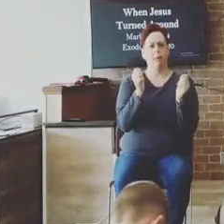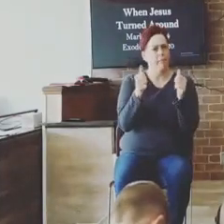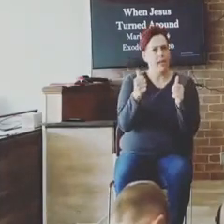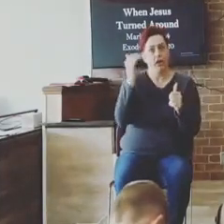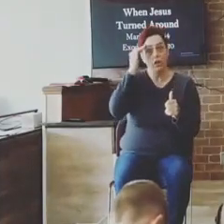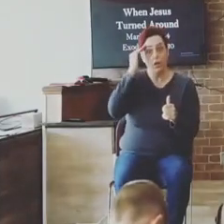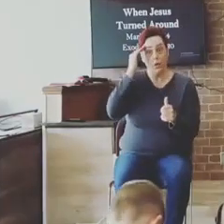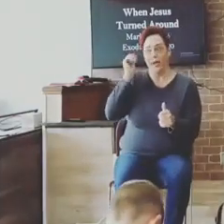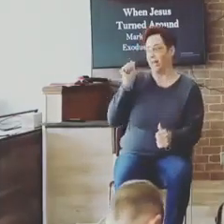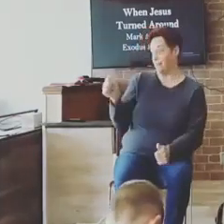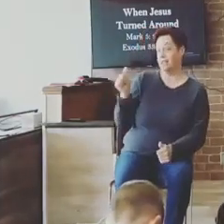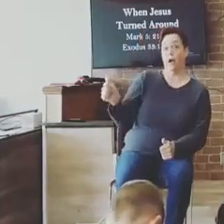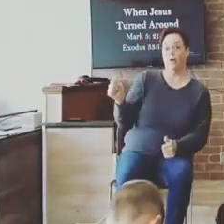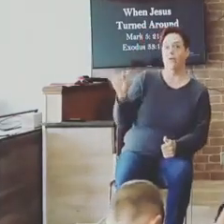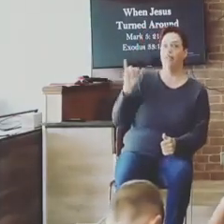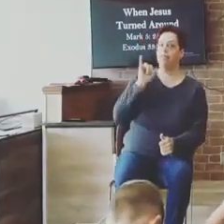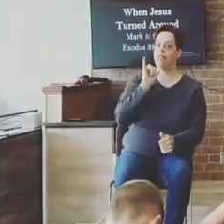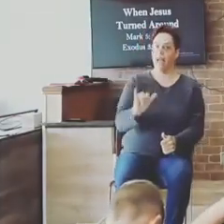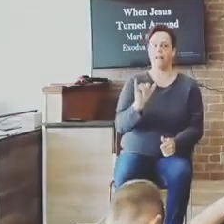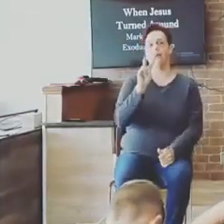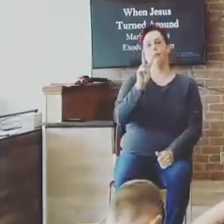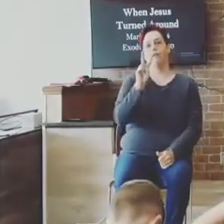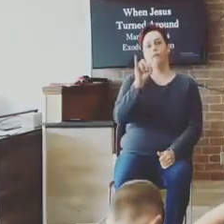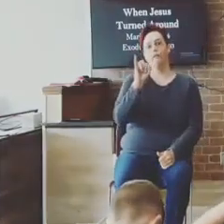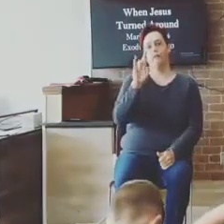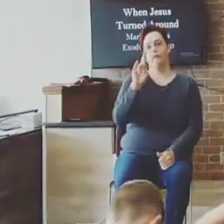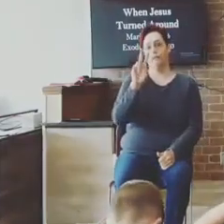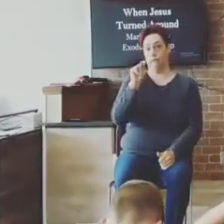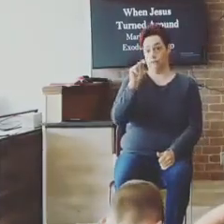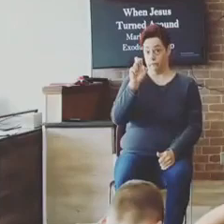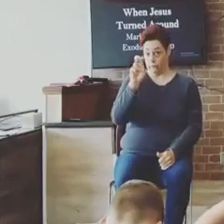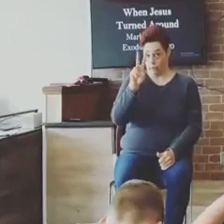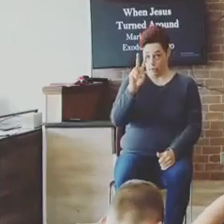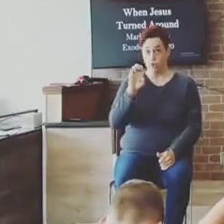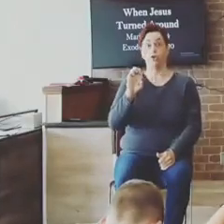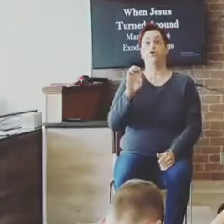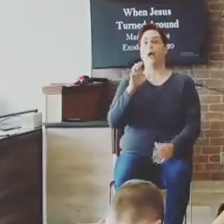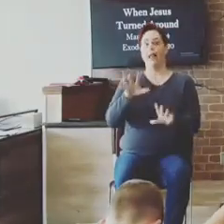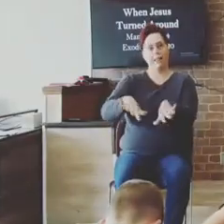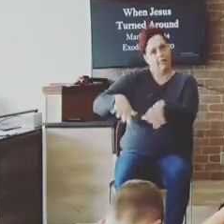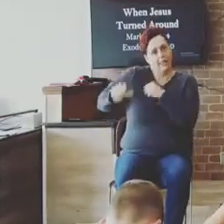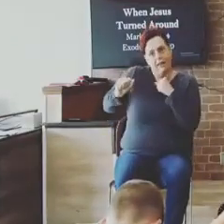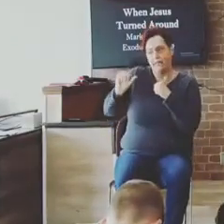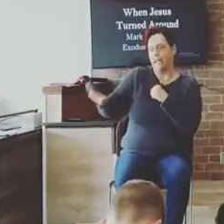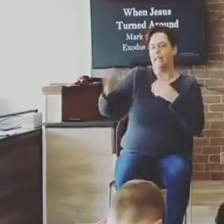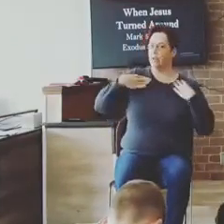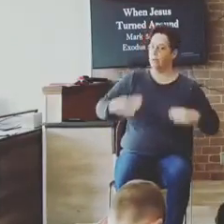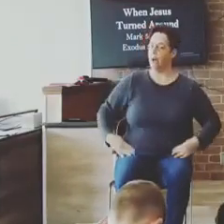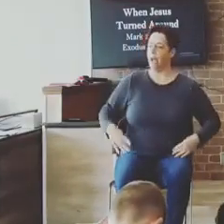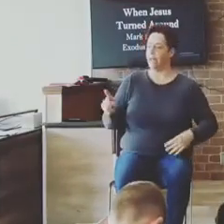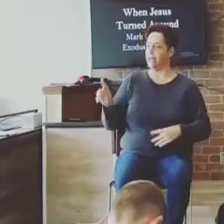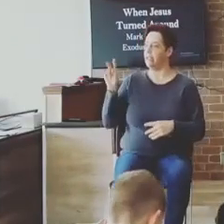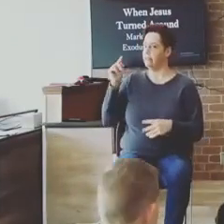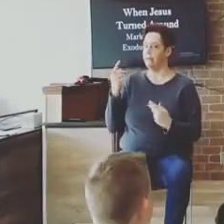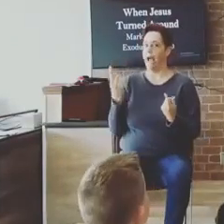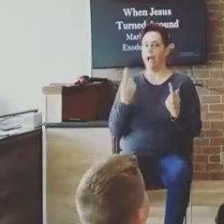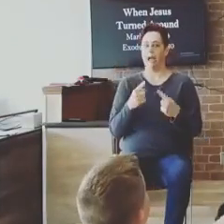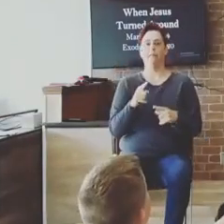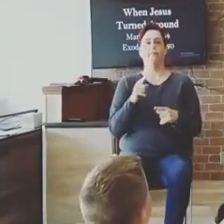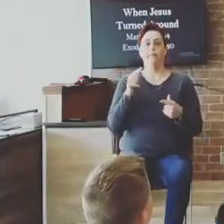that virtue had gone out of him, turn him about in the press. In other words,